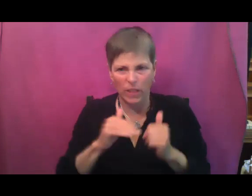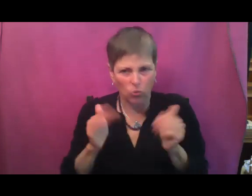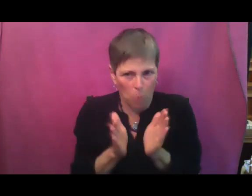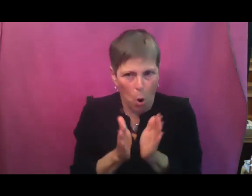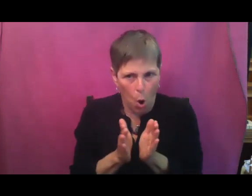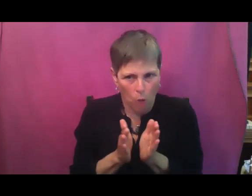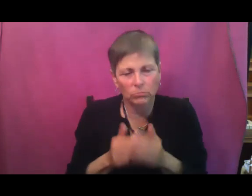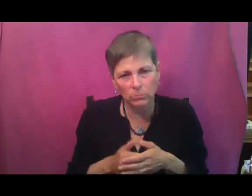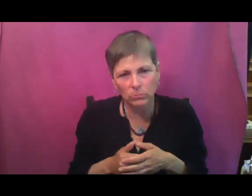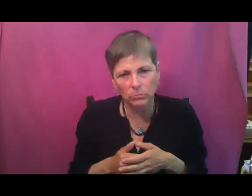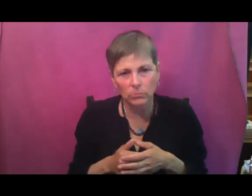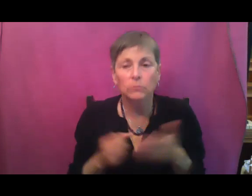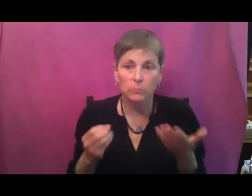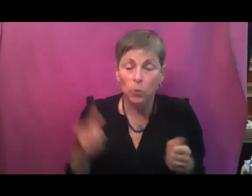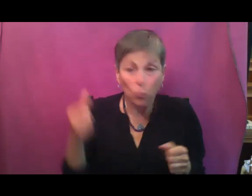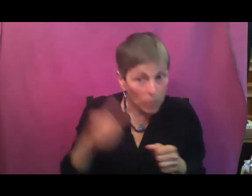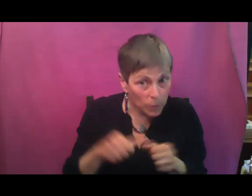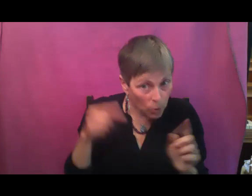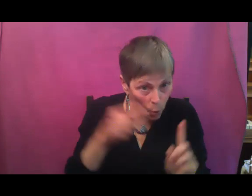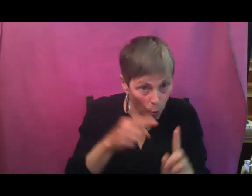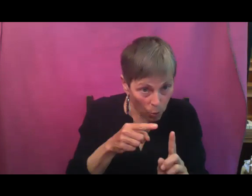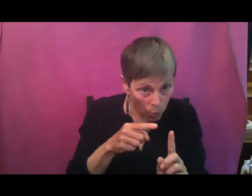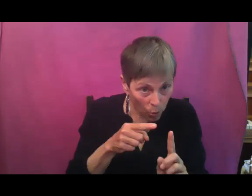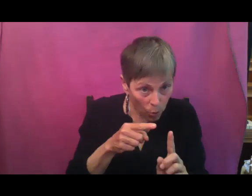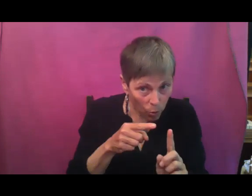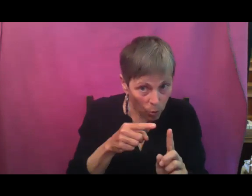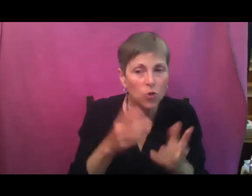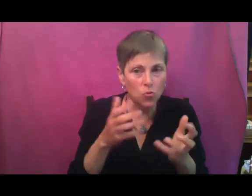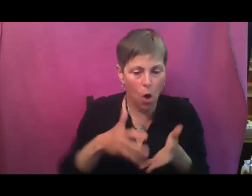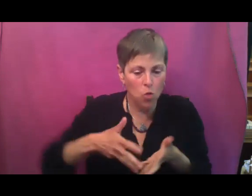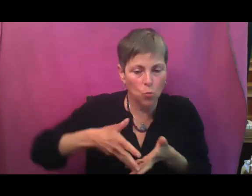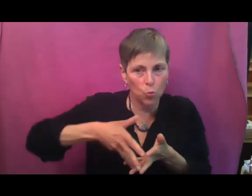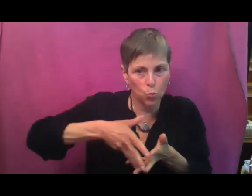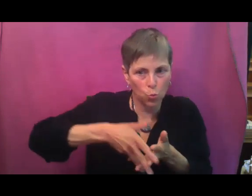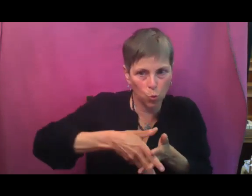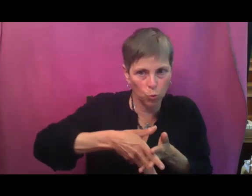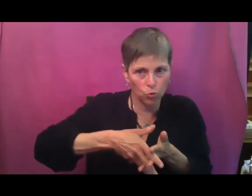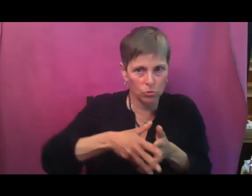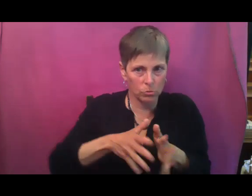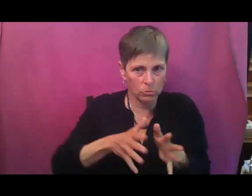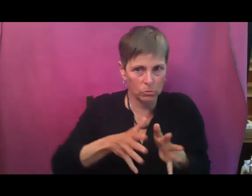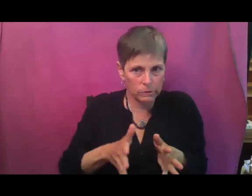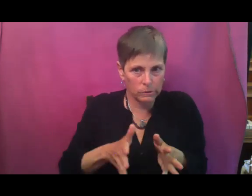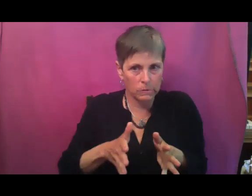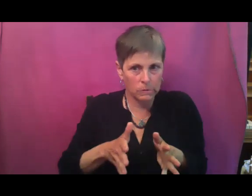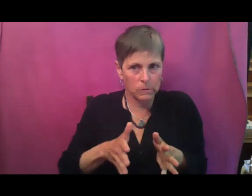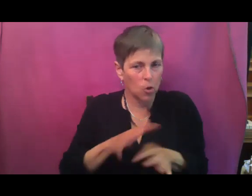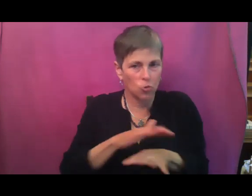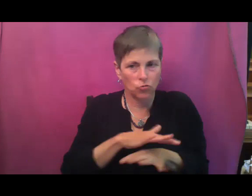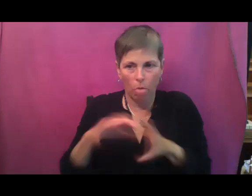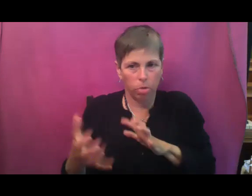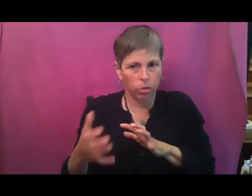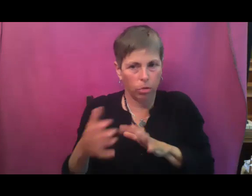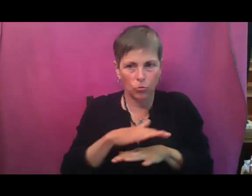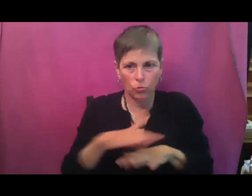again, the game is to disturb their, their, that soil around their roots, disturbing the roots as